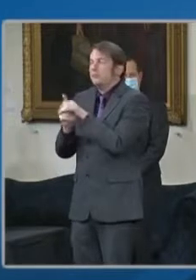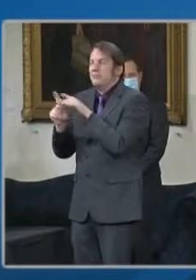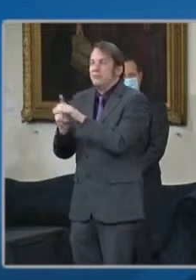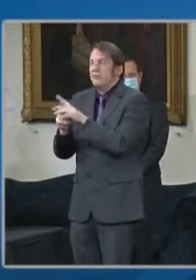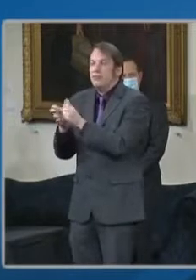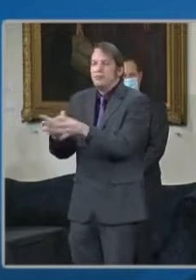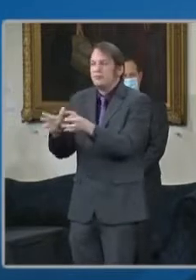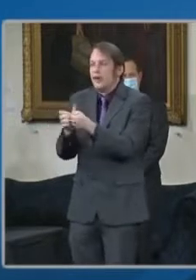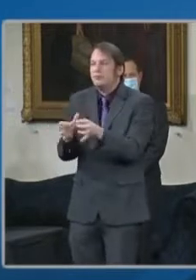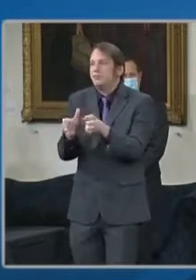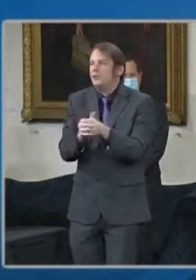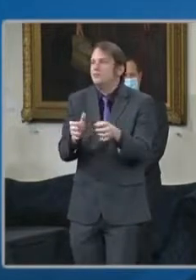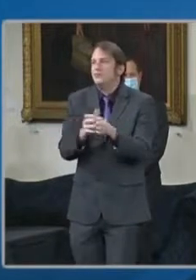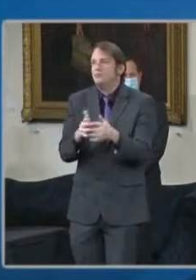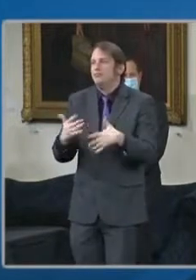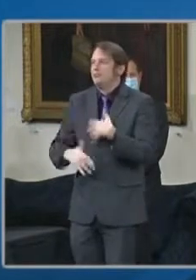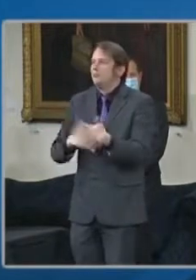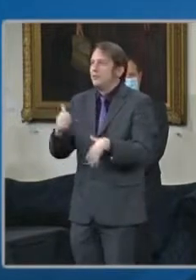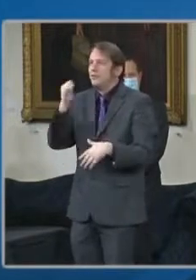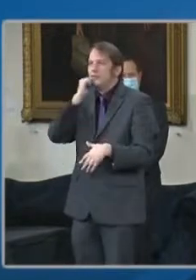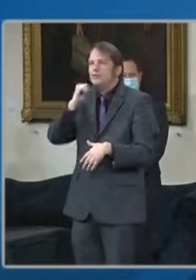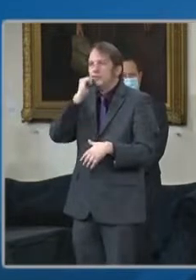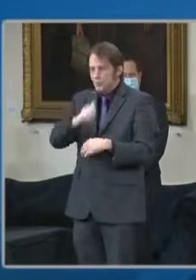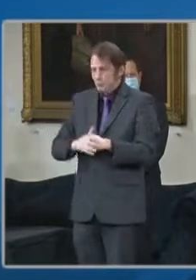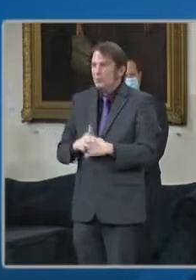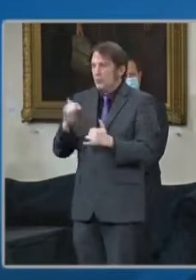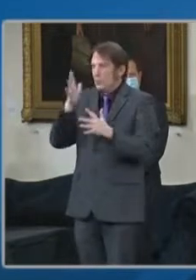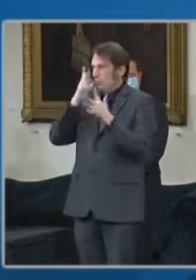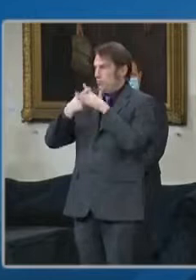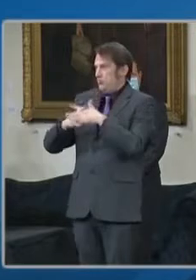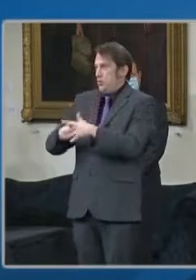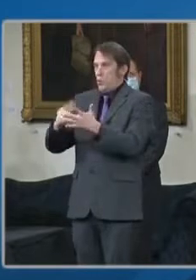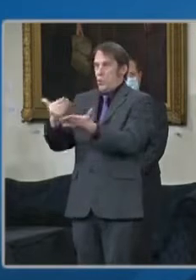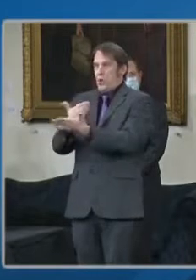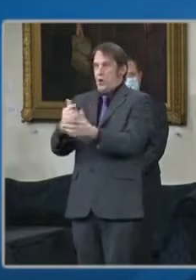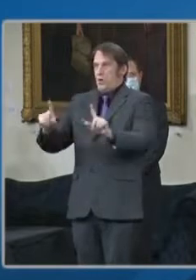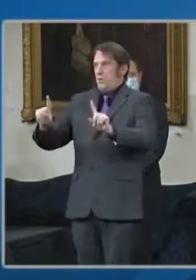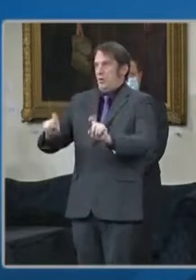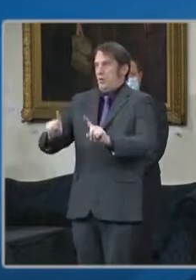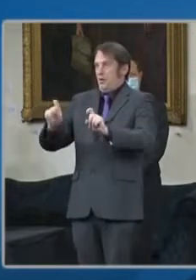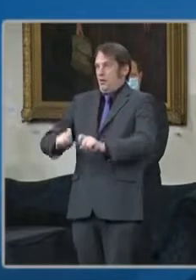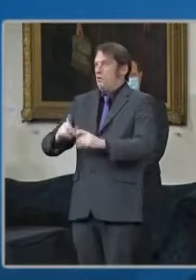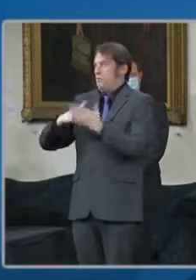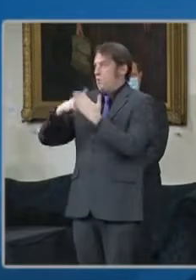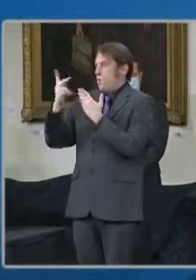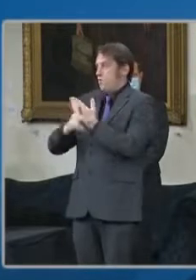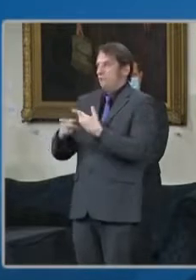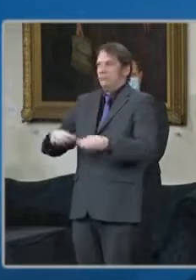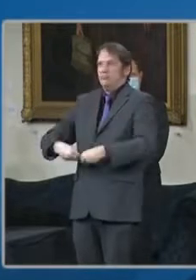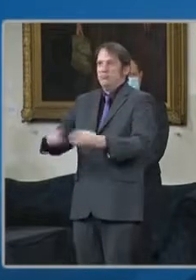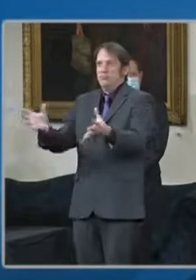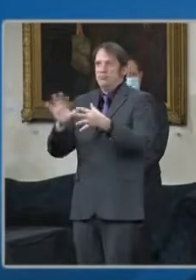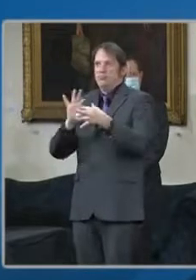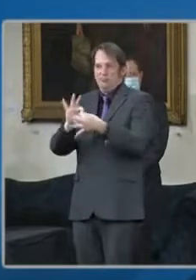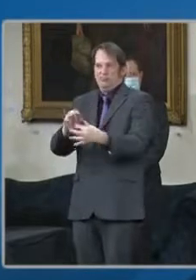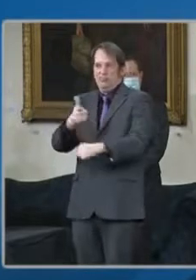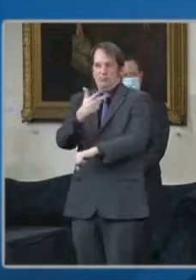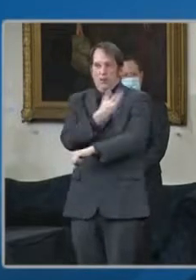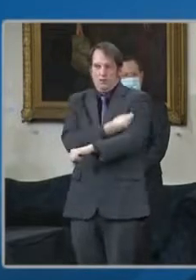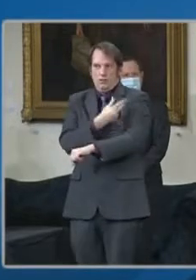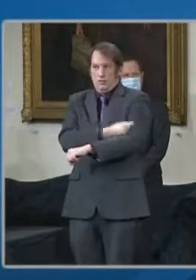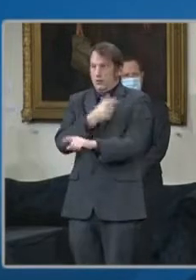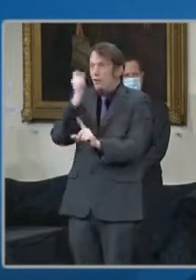innovative pilot program to provide vaccine doses directly to primary care practices